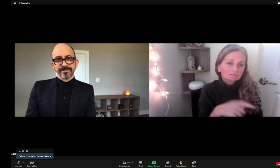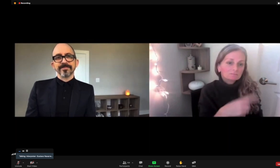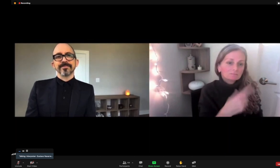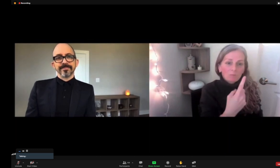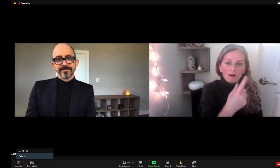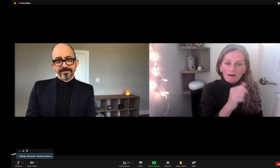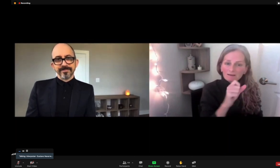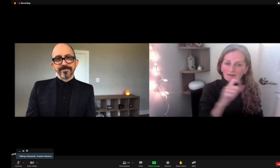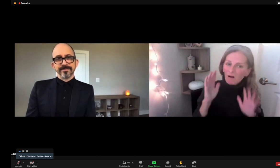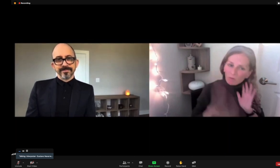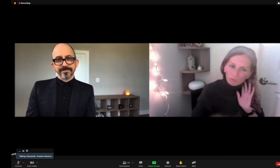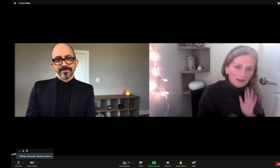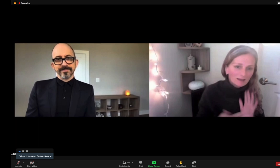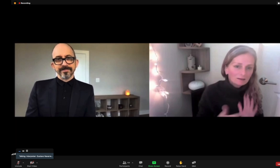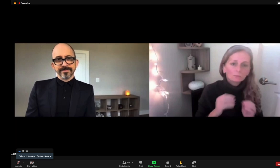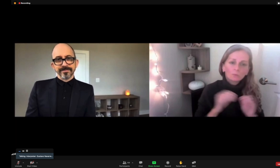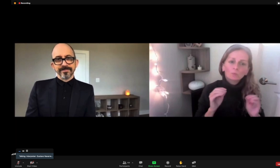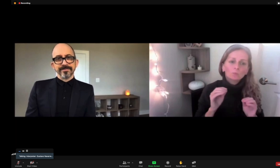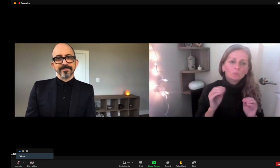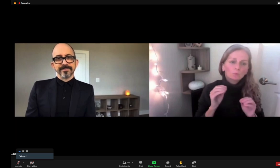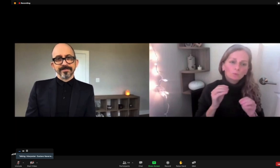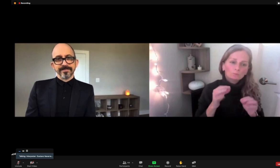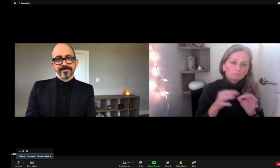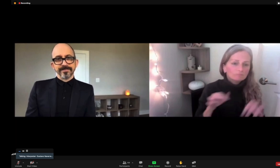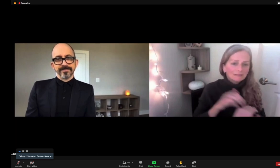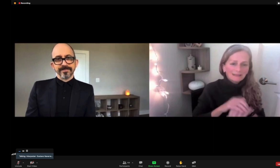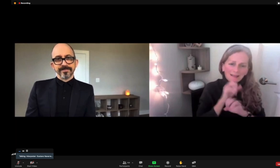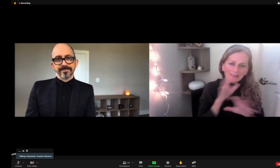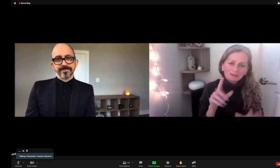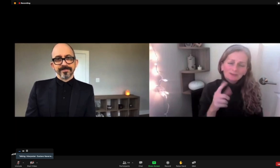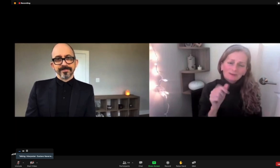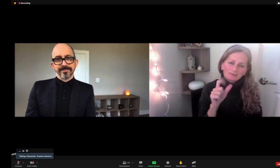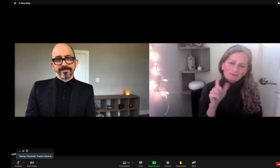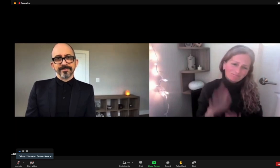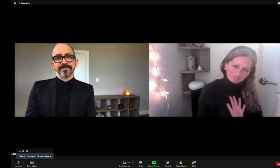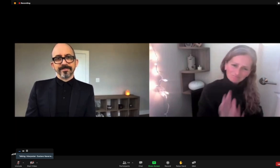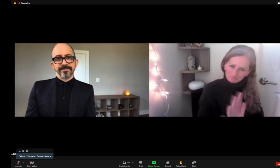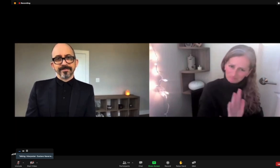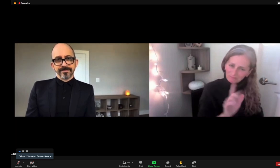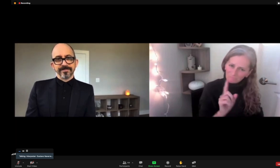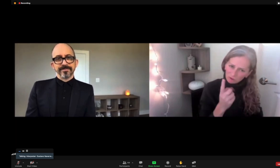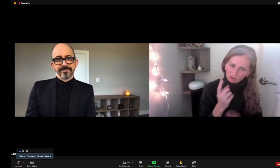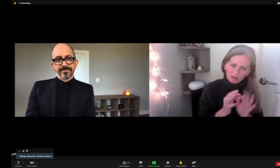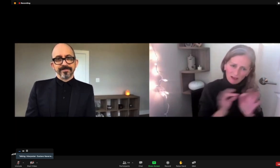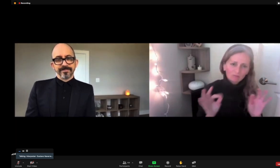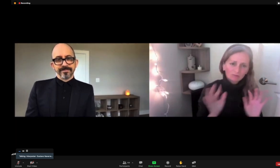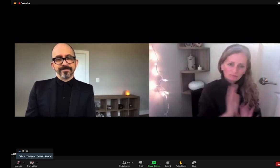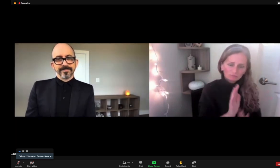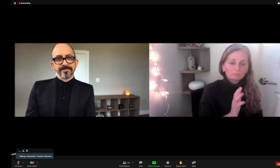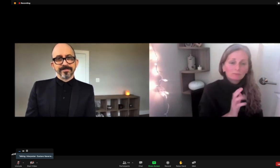decided to go with three versions. One version that was purely ASL without captions, just American Sign Language.